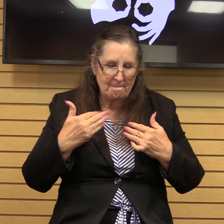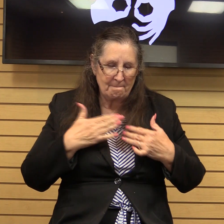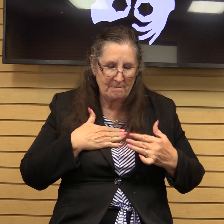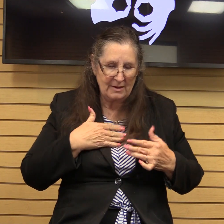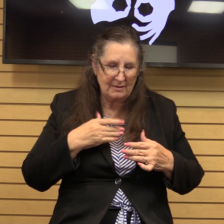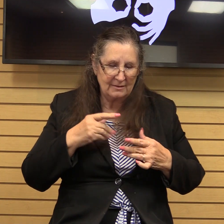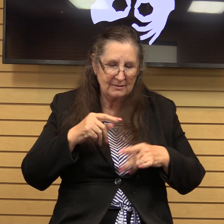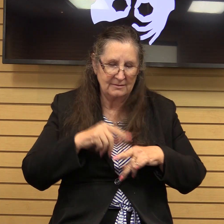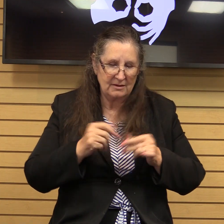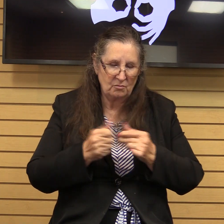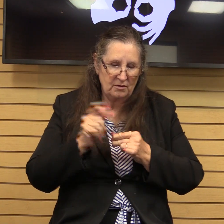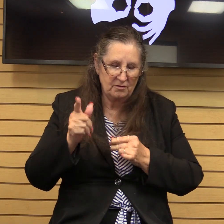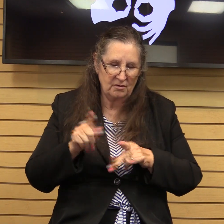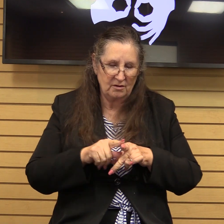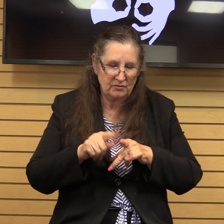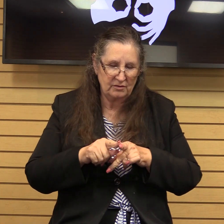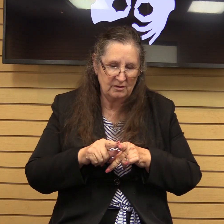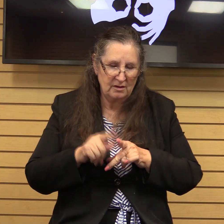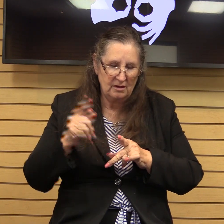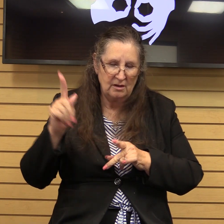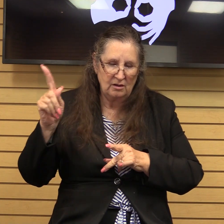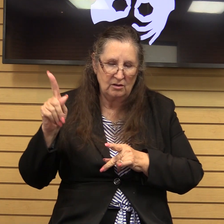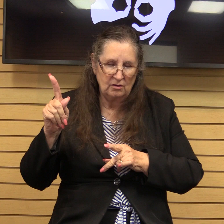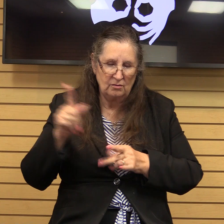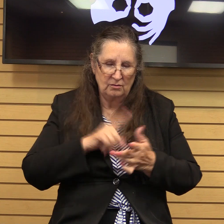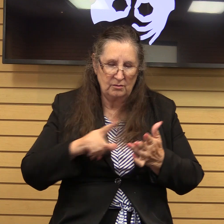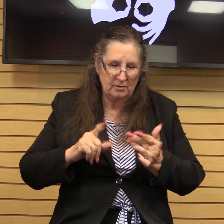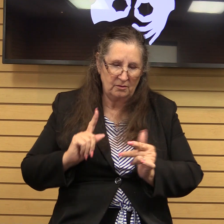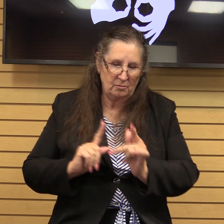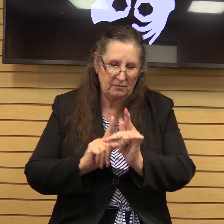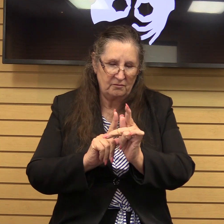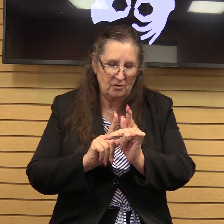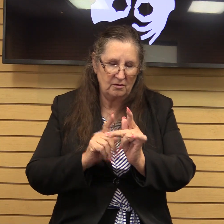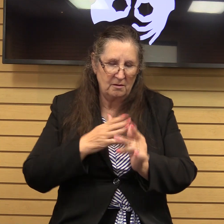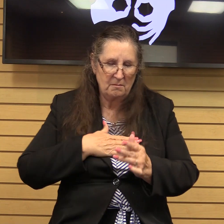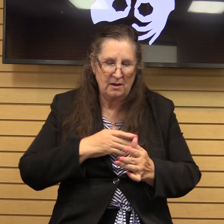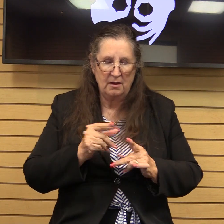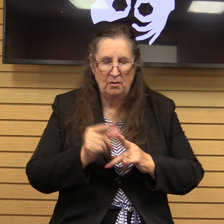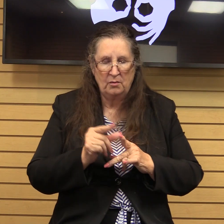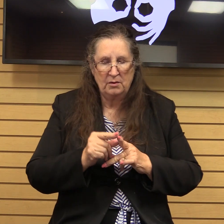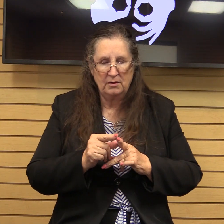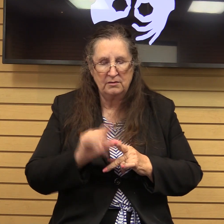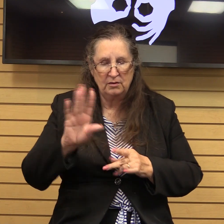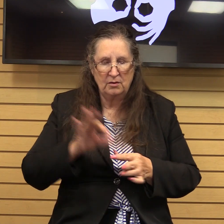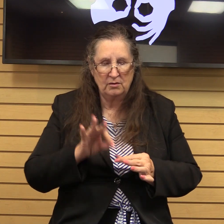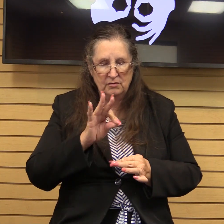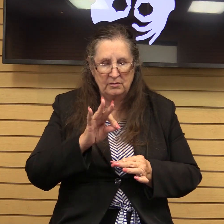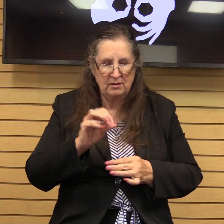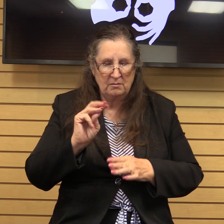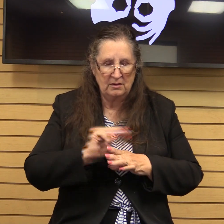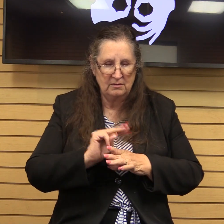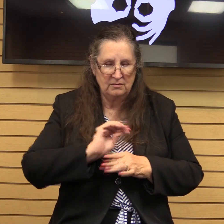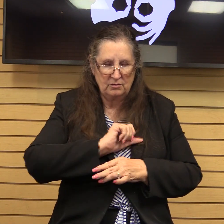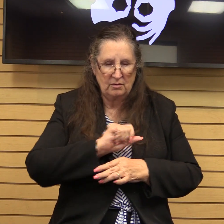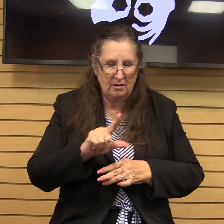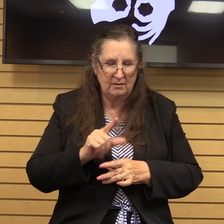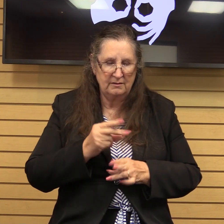I just pray that you would go before me in words and that your Holy Spirit would minister to all in Jesus name amen